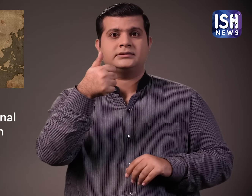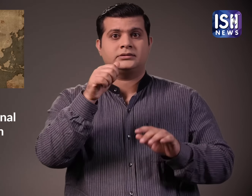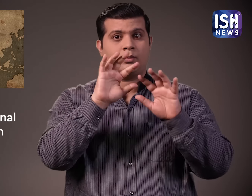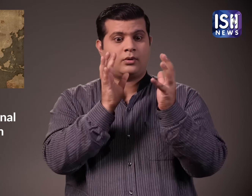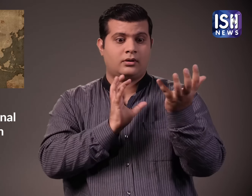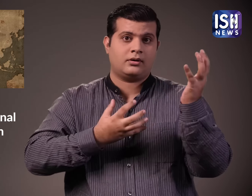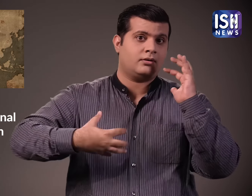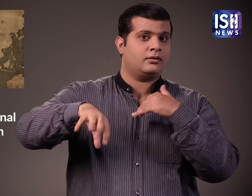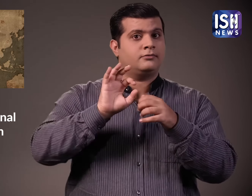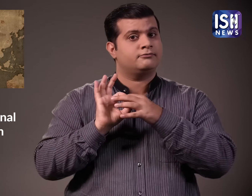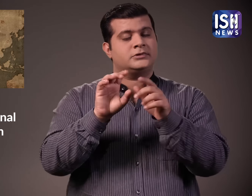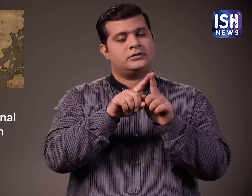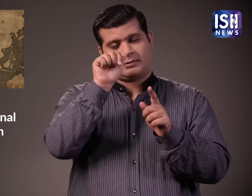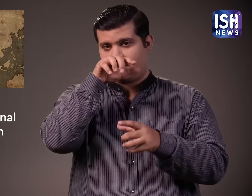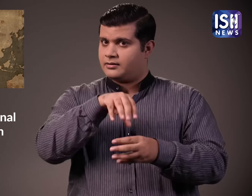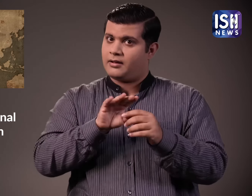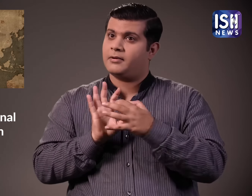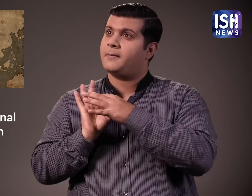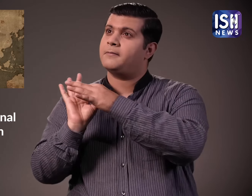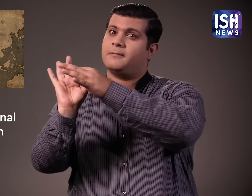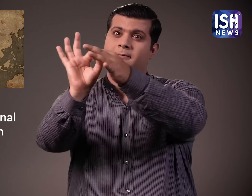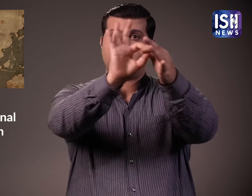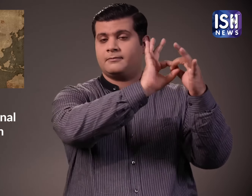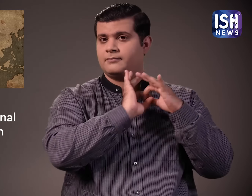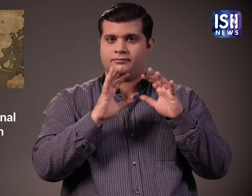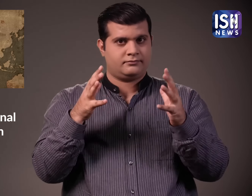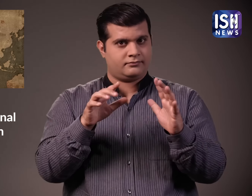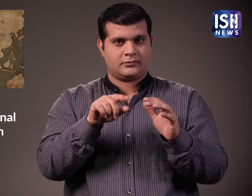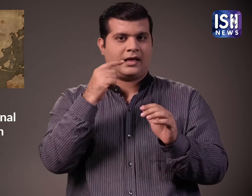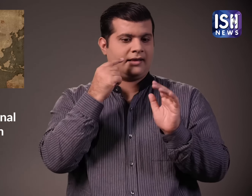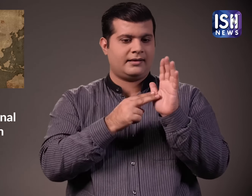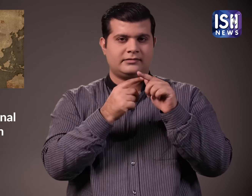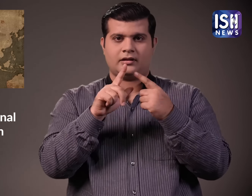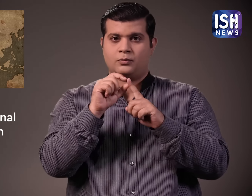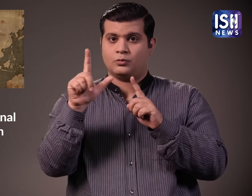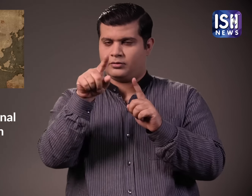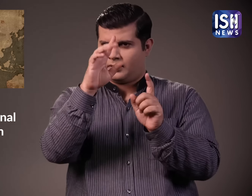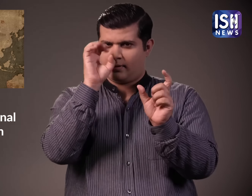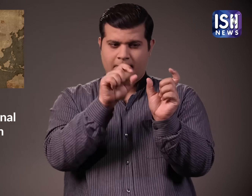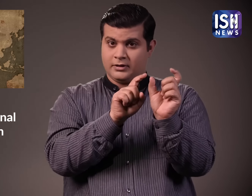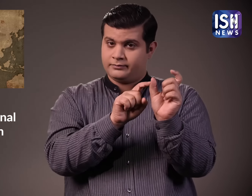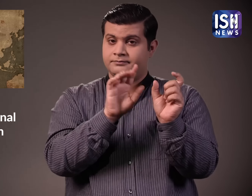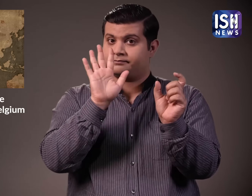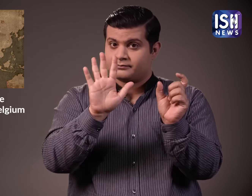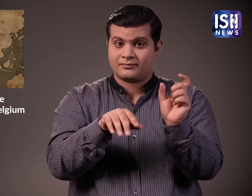It has 196 member countries. And India is a country as well. And Interpol